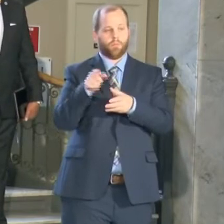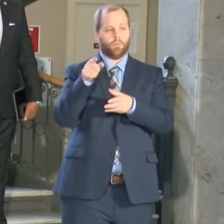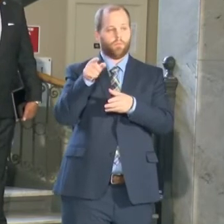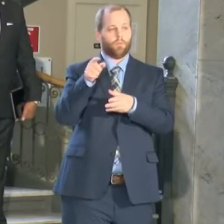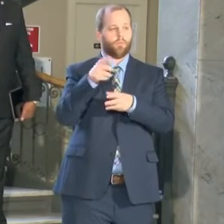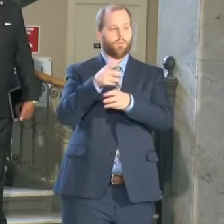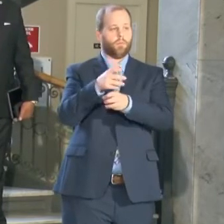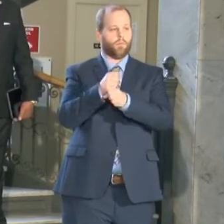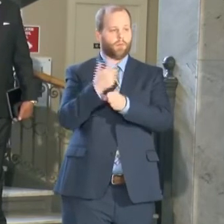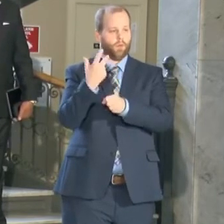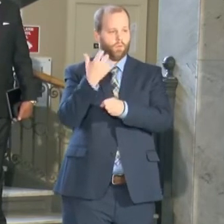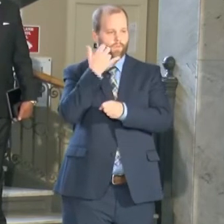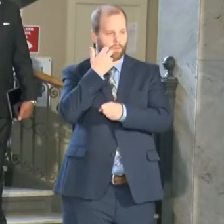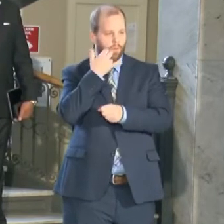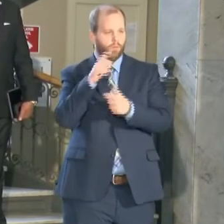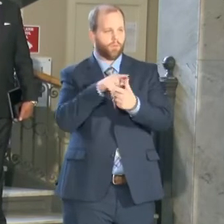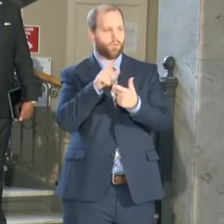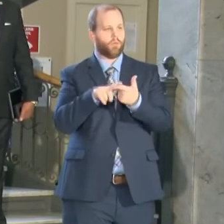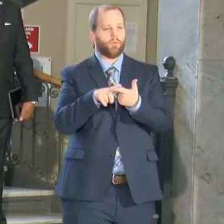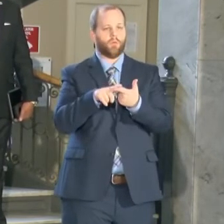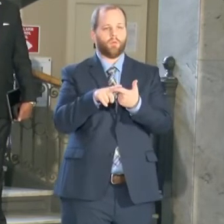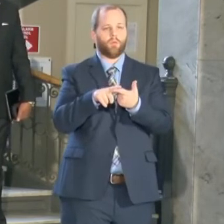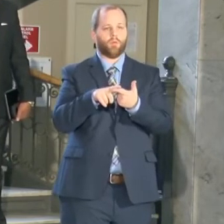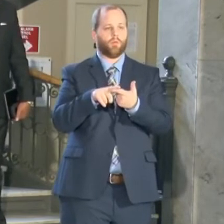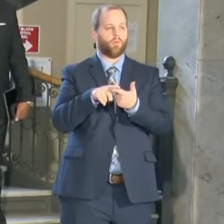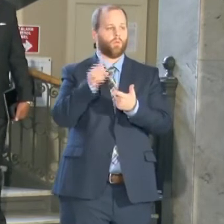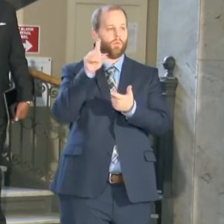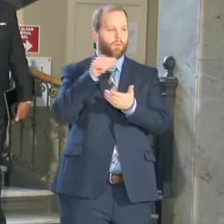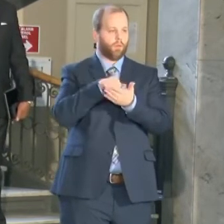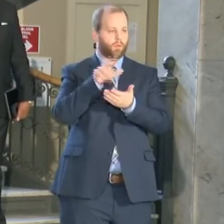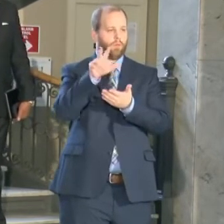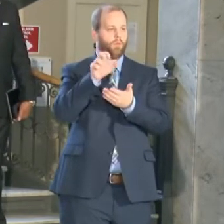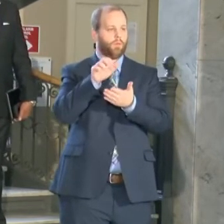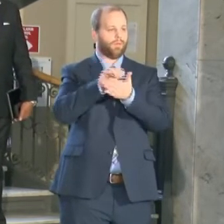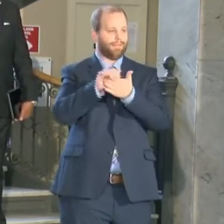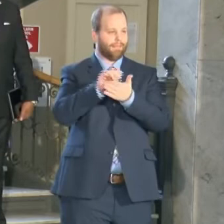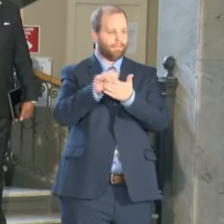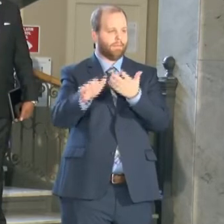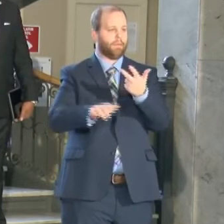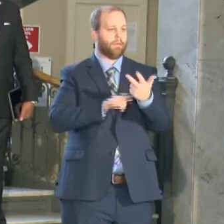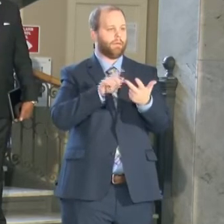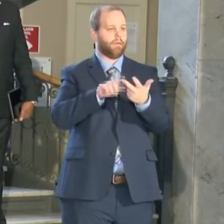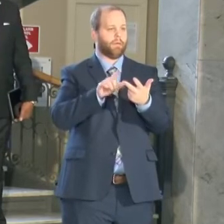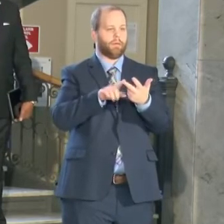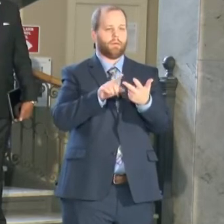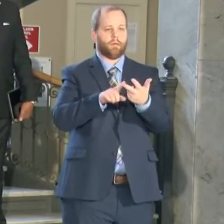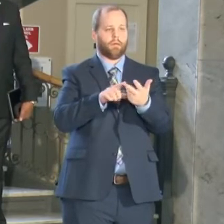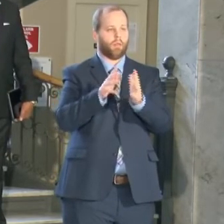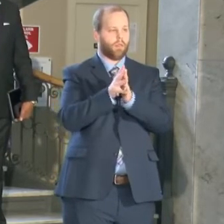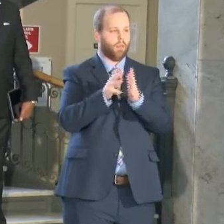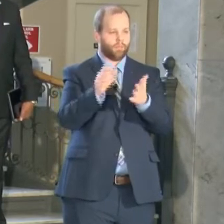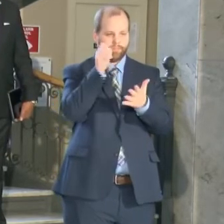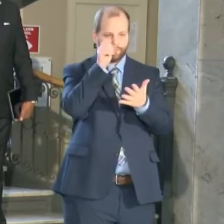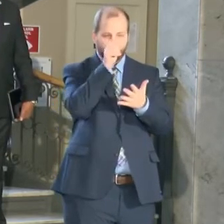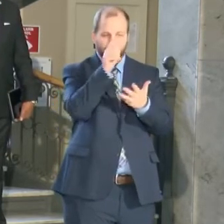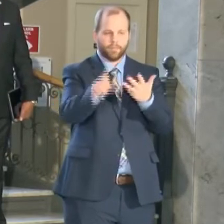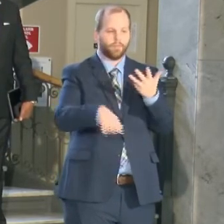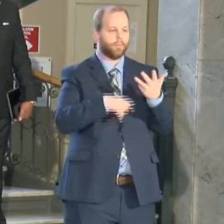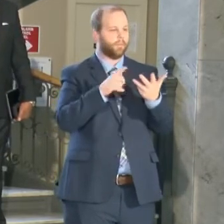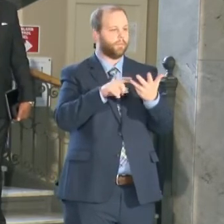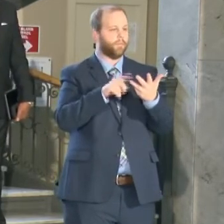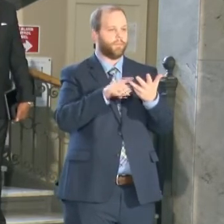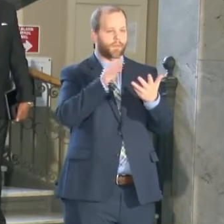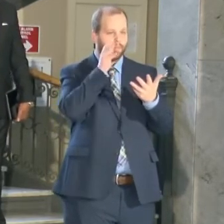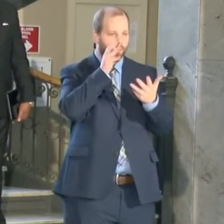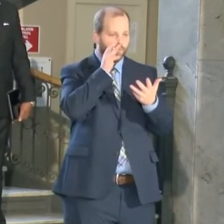cash, approximately a quarter of an ounce of cocaine, two pounds of high-grade marijuana, approximately one